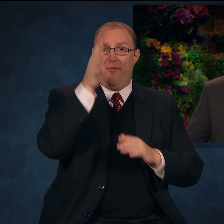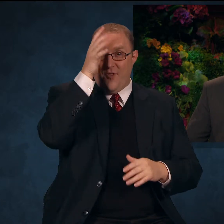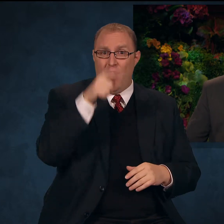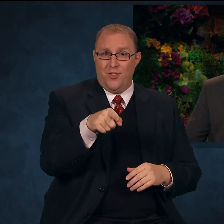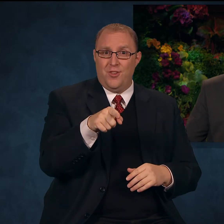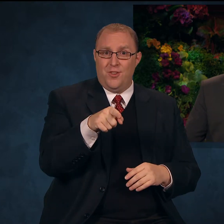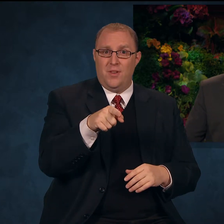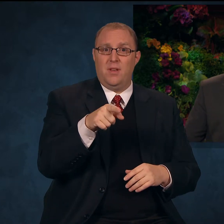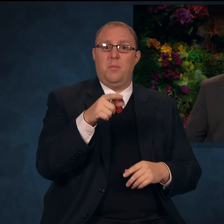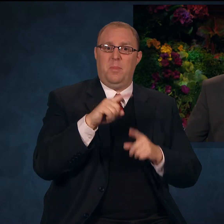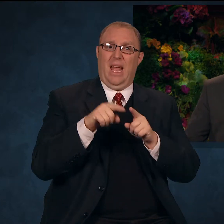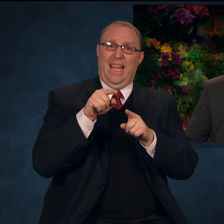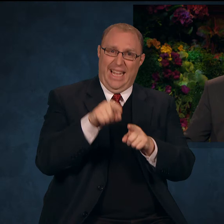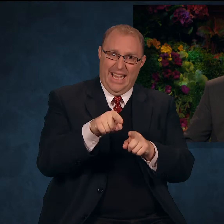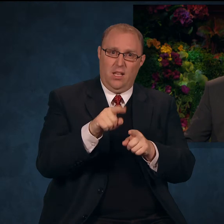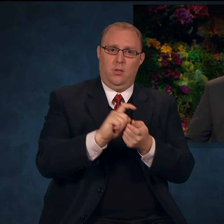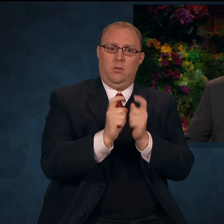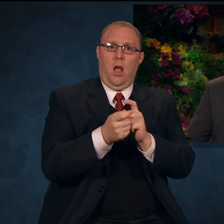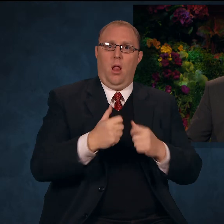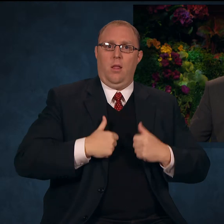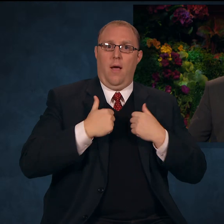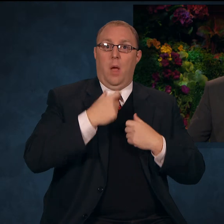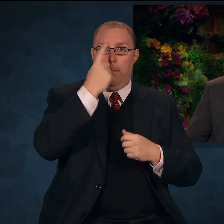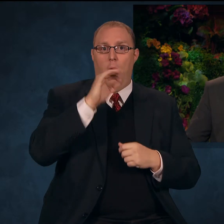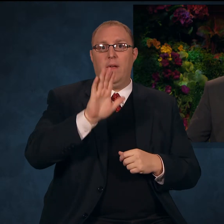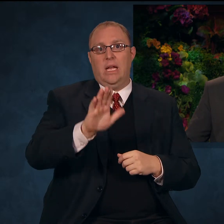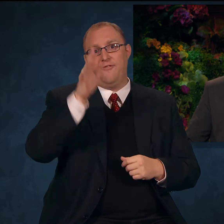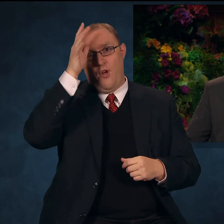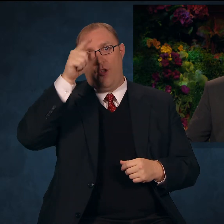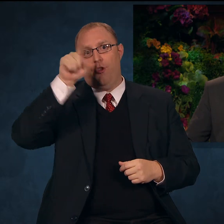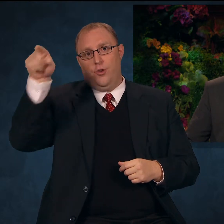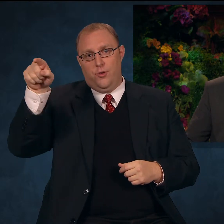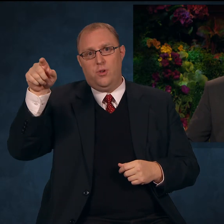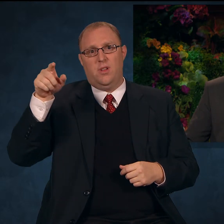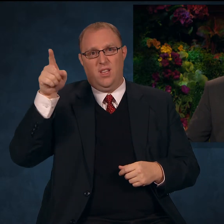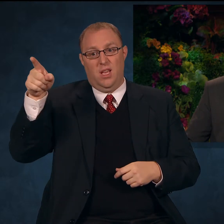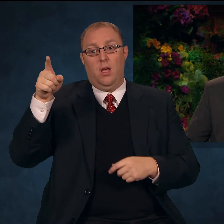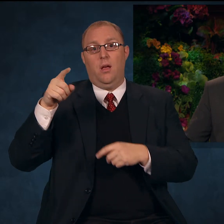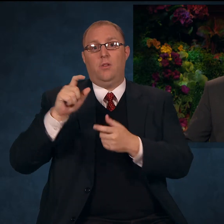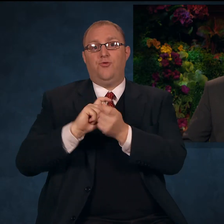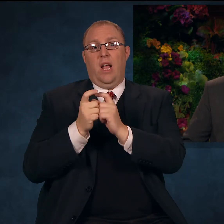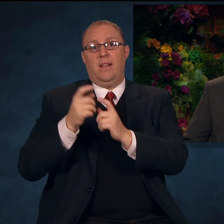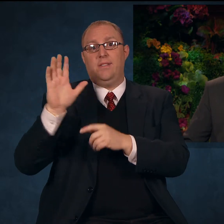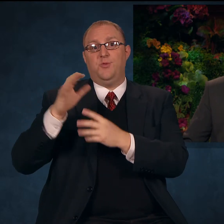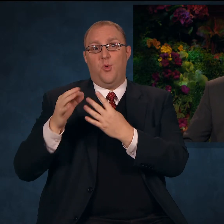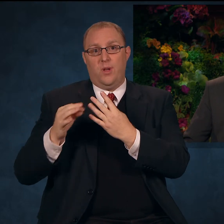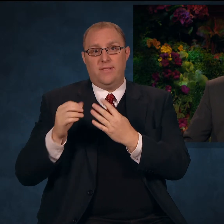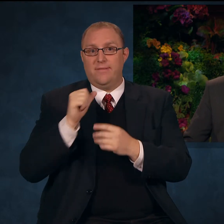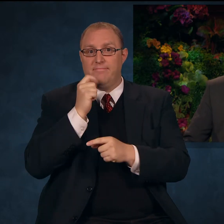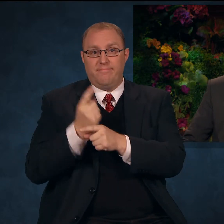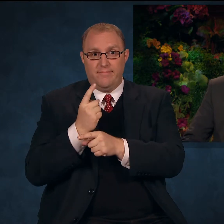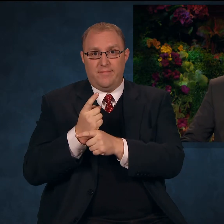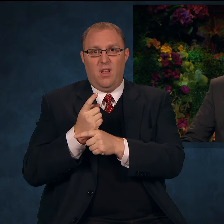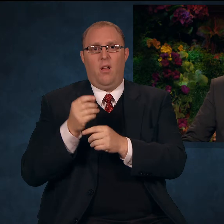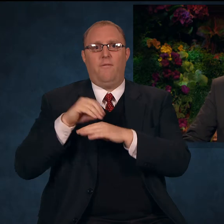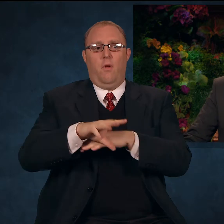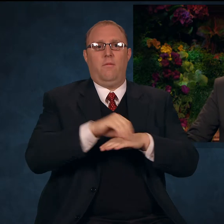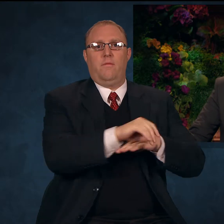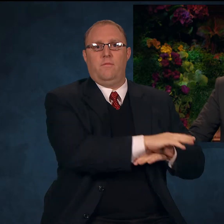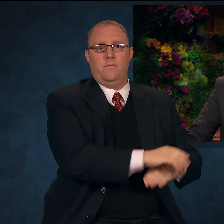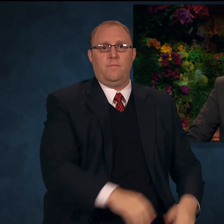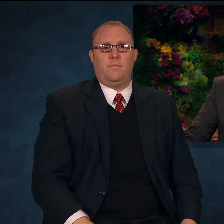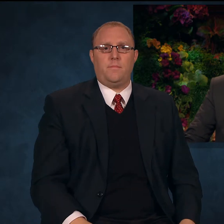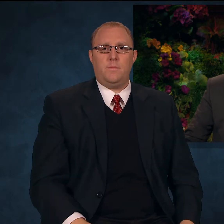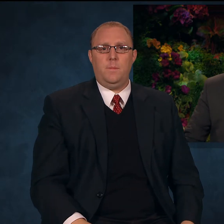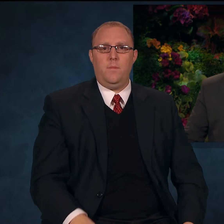choices, was raising these precious spirits outside the blessings of the gospel of Jesus Christ. Another man I know,